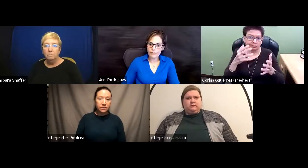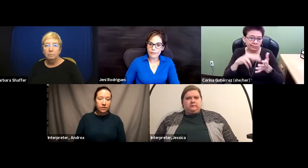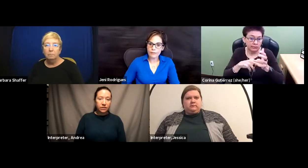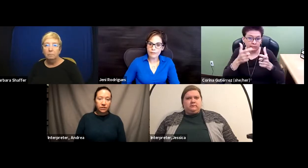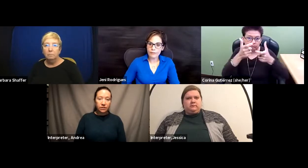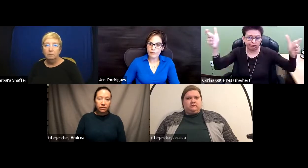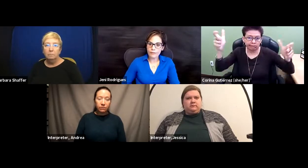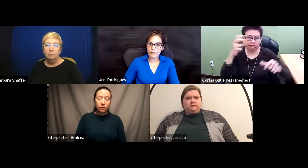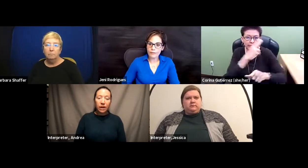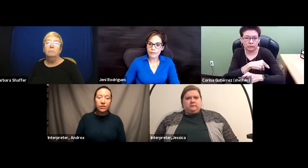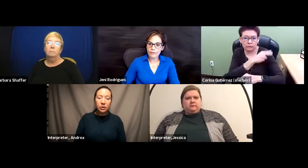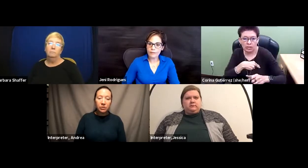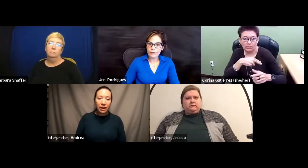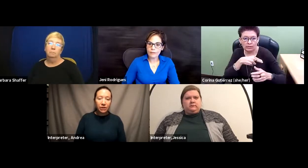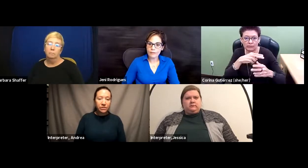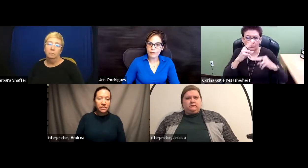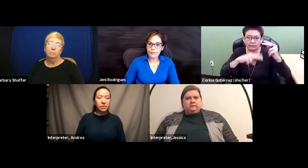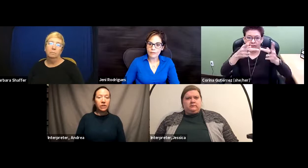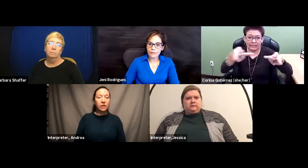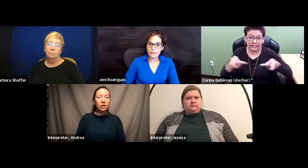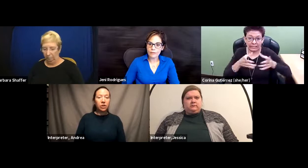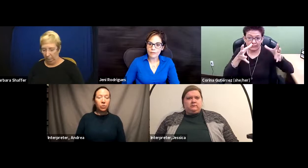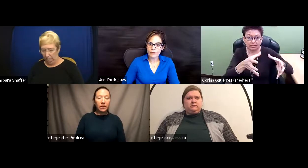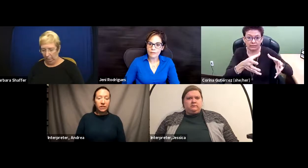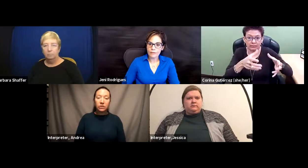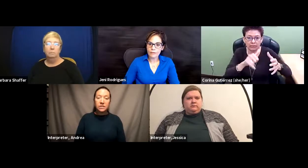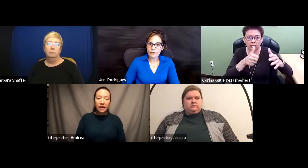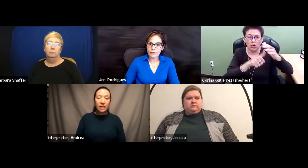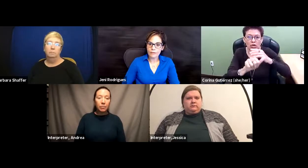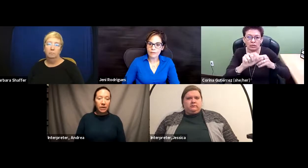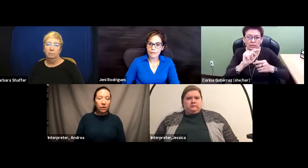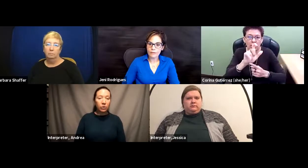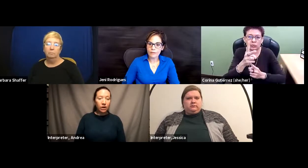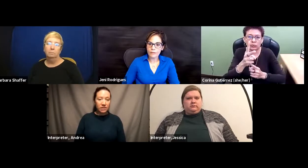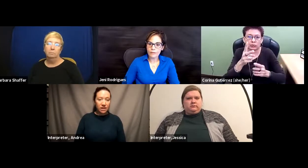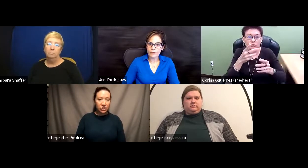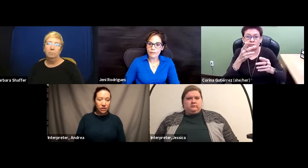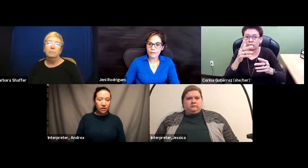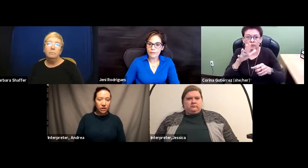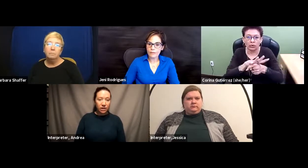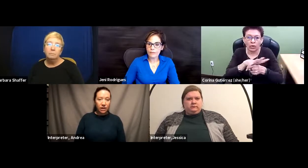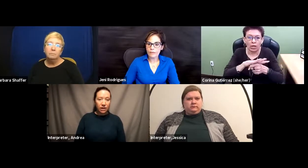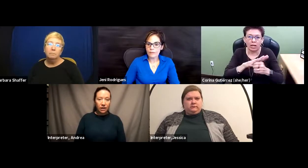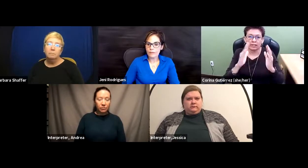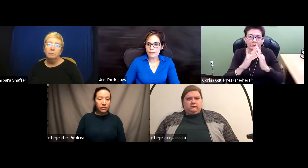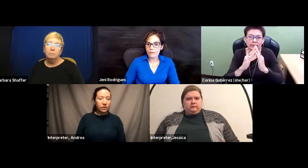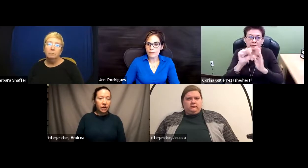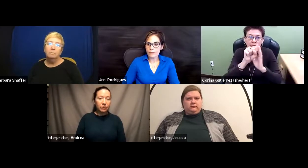And for health care providers, typically what it looks like a big organization and that are coupled